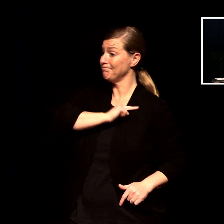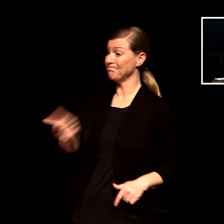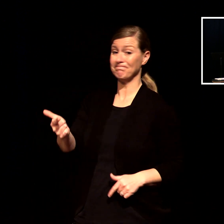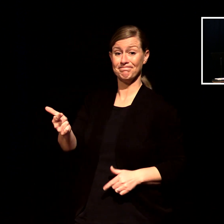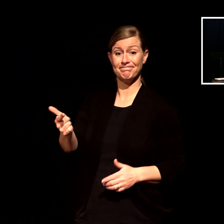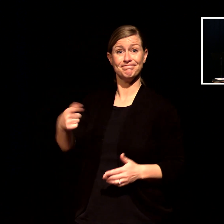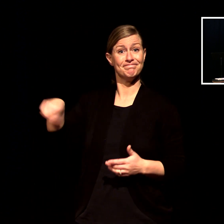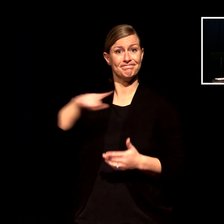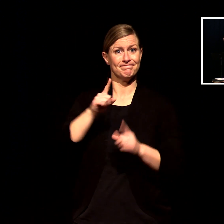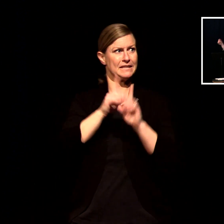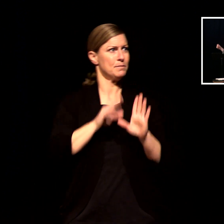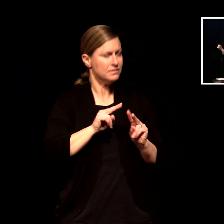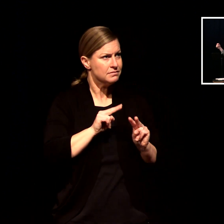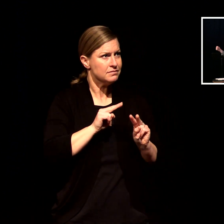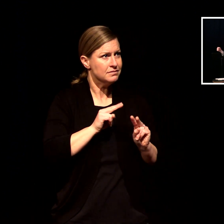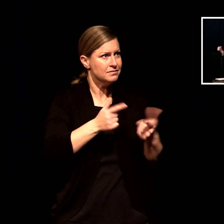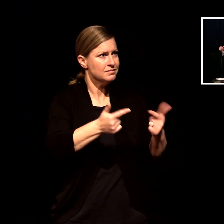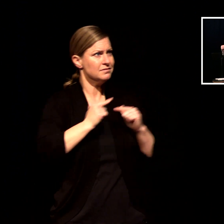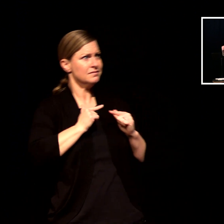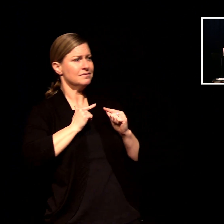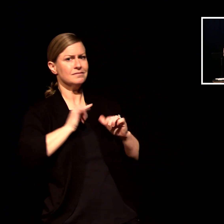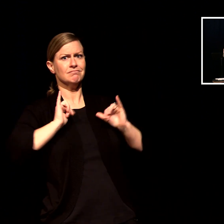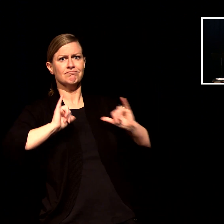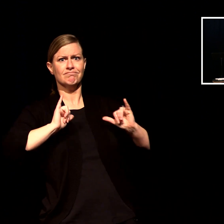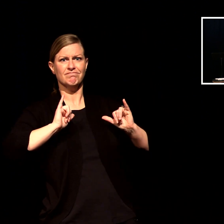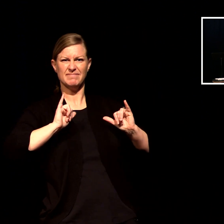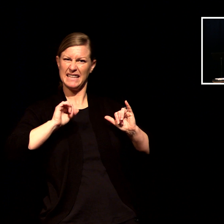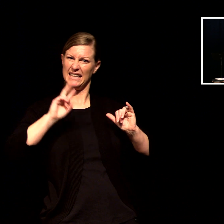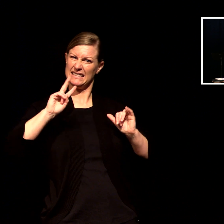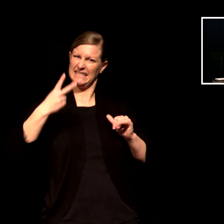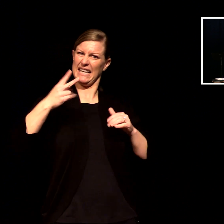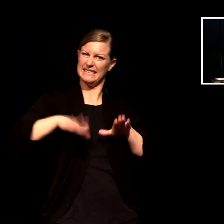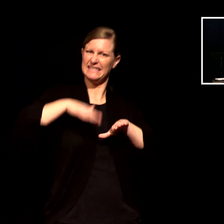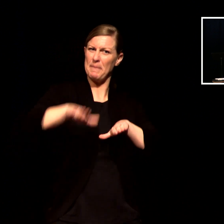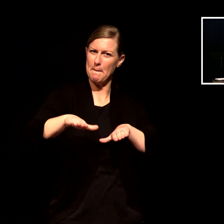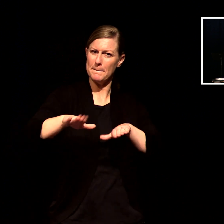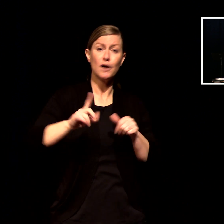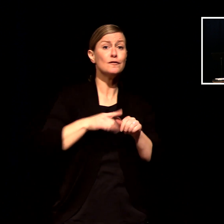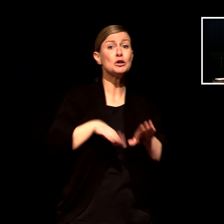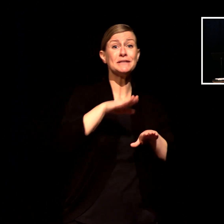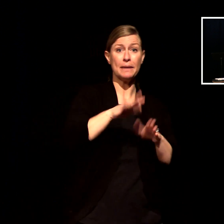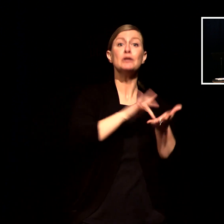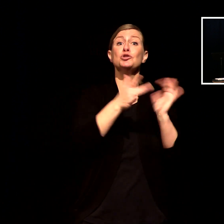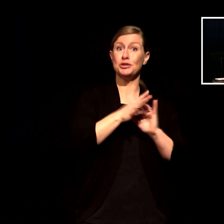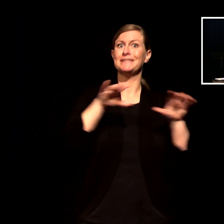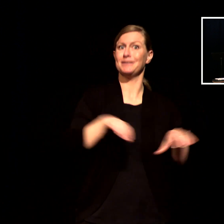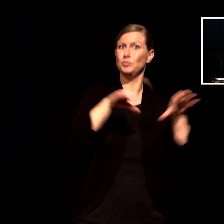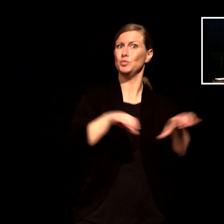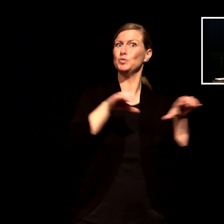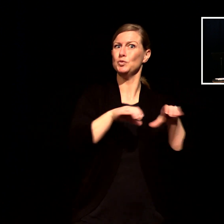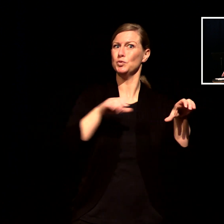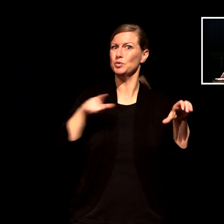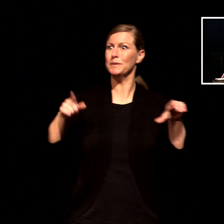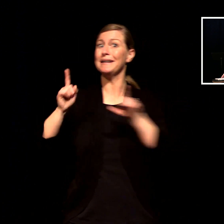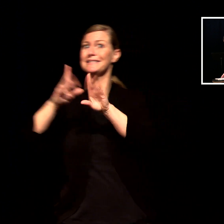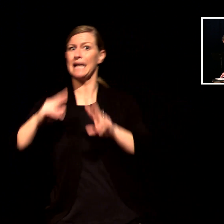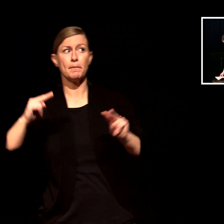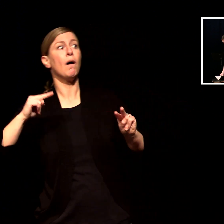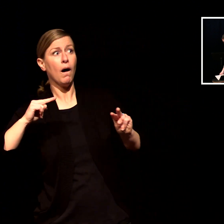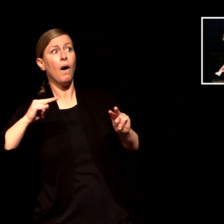jesus is showing us what he requires of those who follow him what he requires of his disciples so